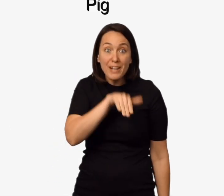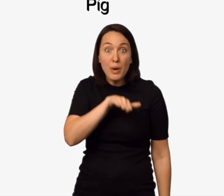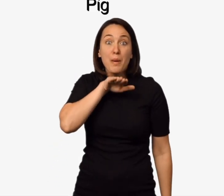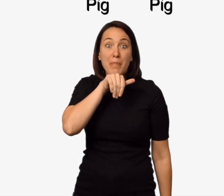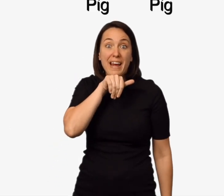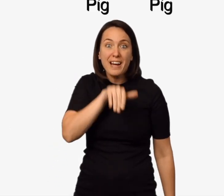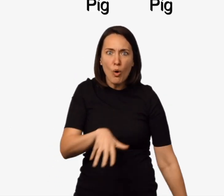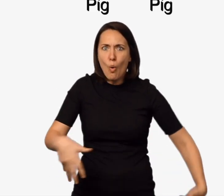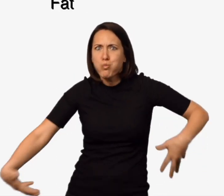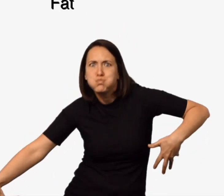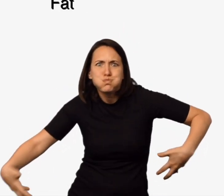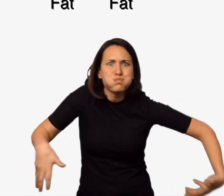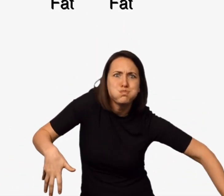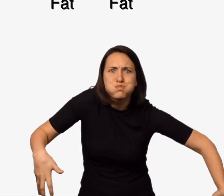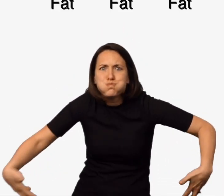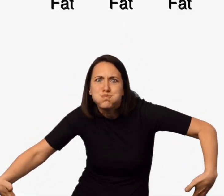pig Fat, fat, fat